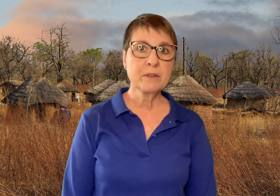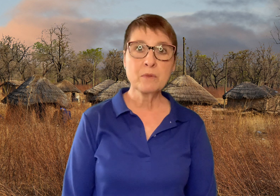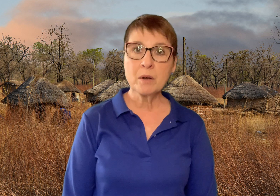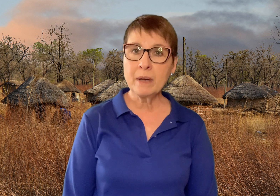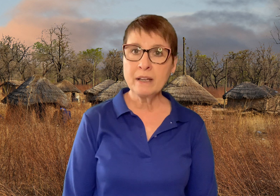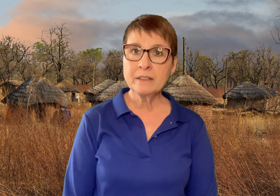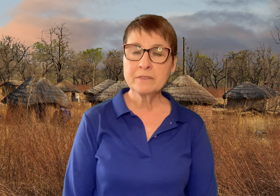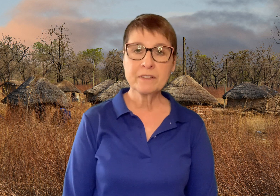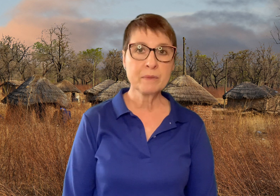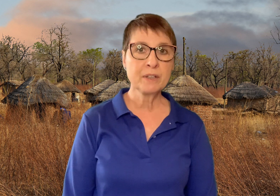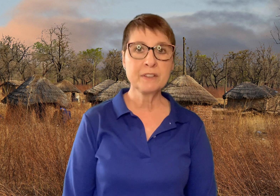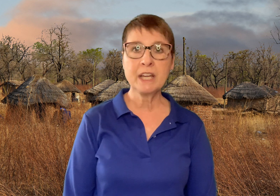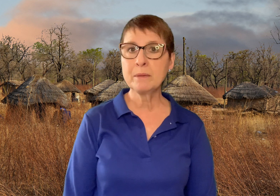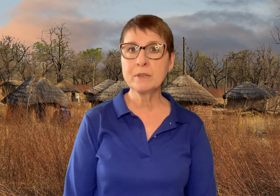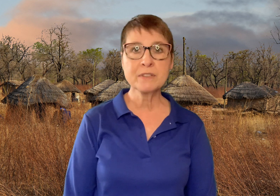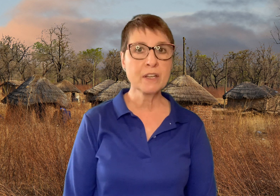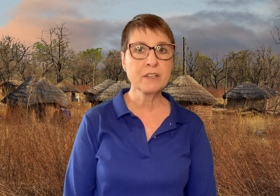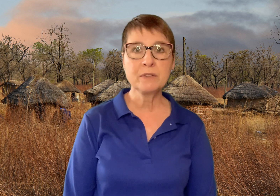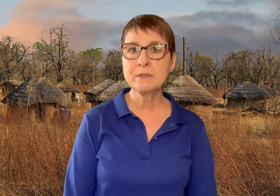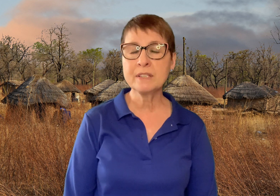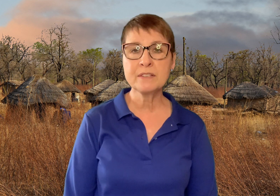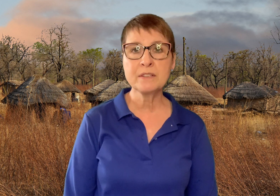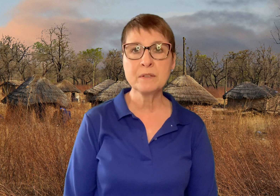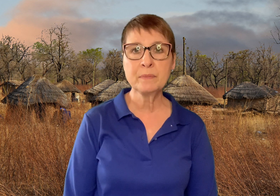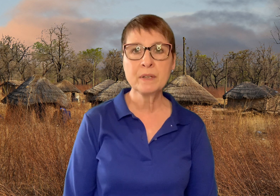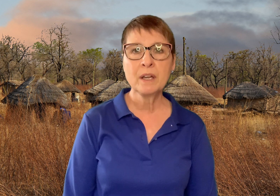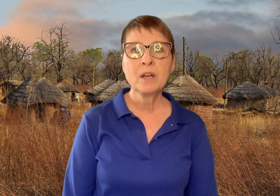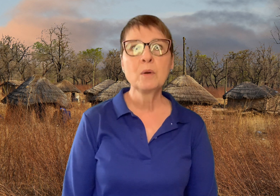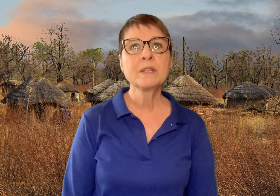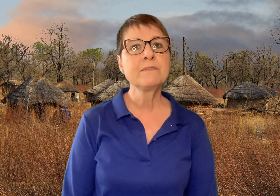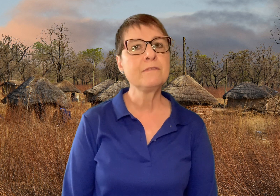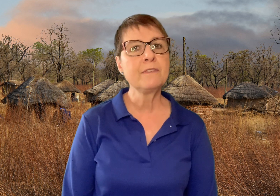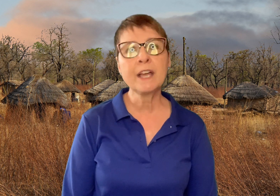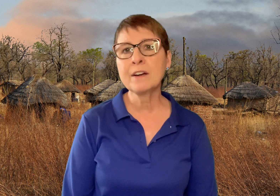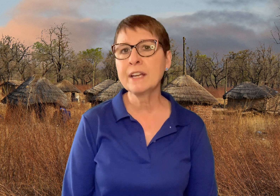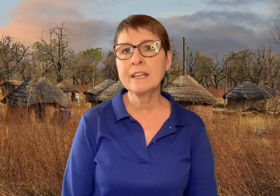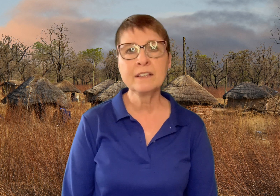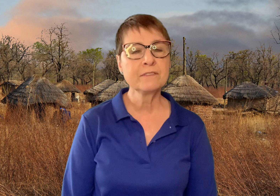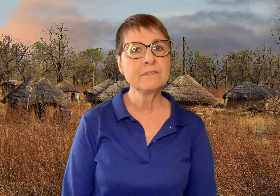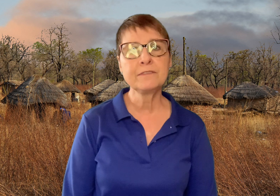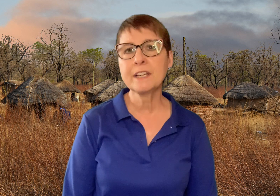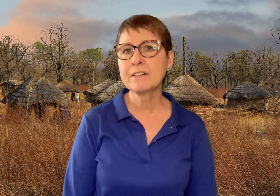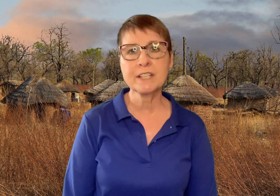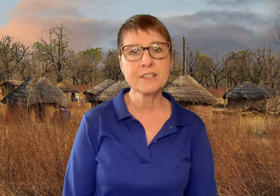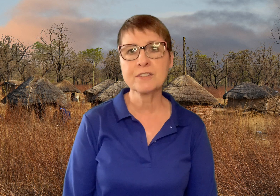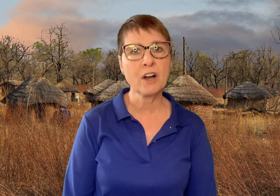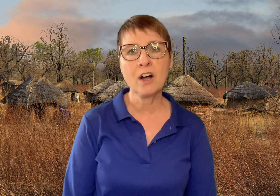aroma from her neighbor's a goosey soup was very, very strong.